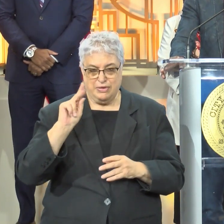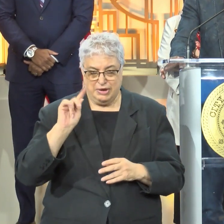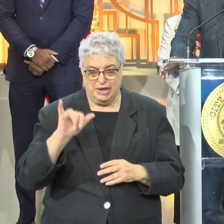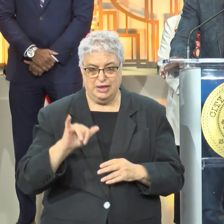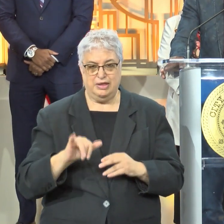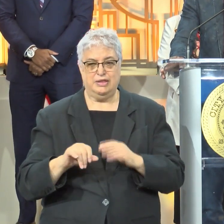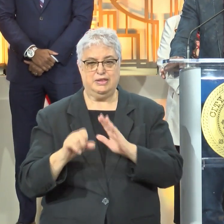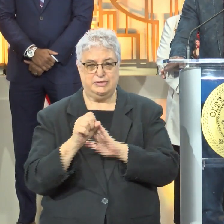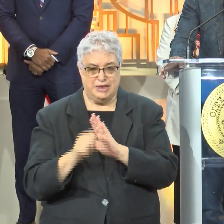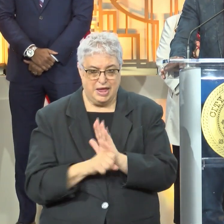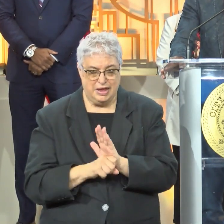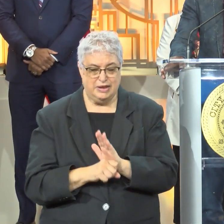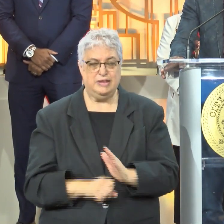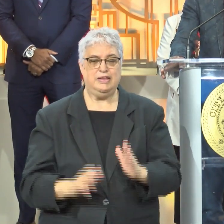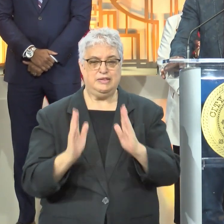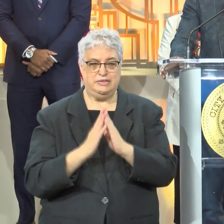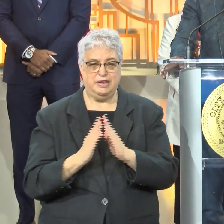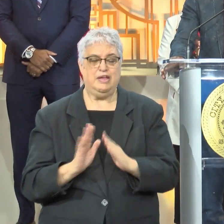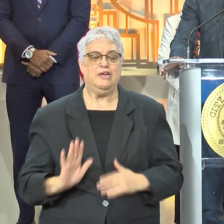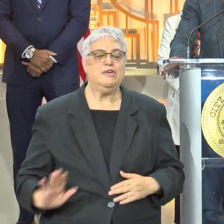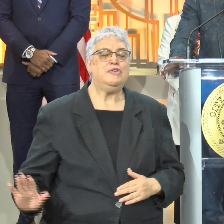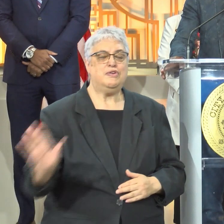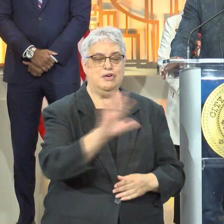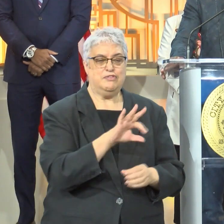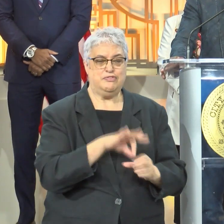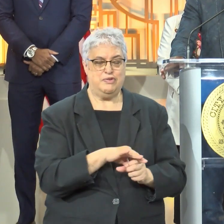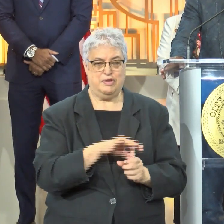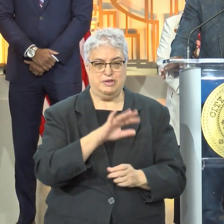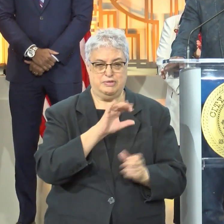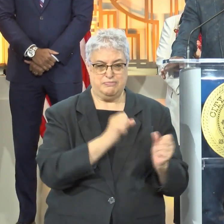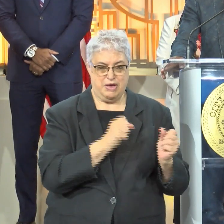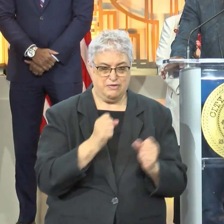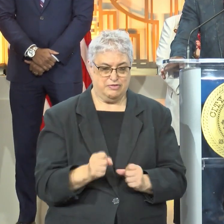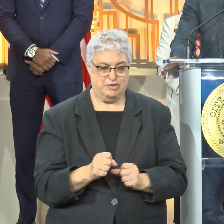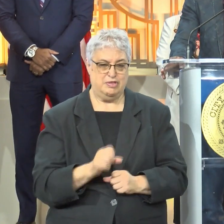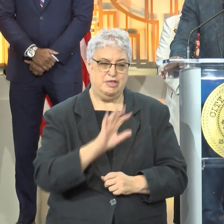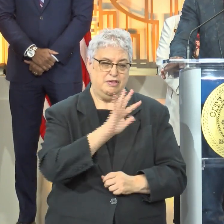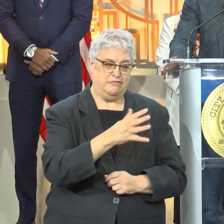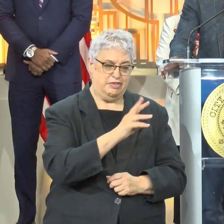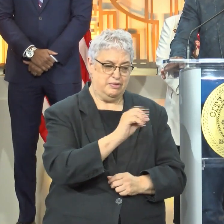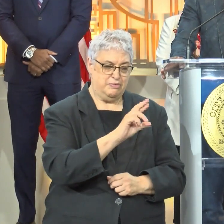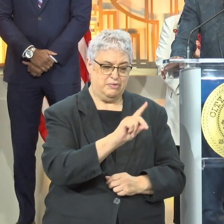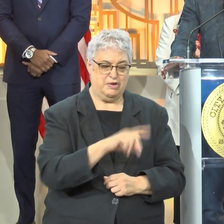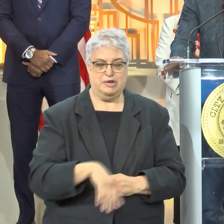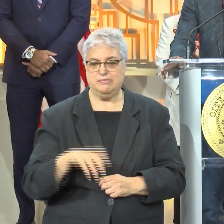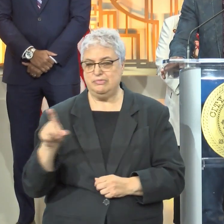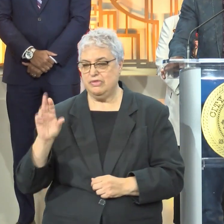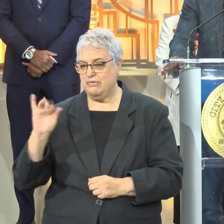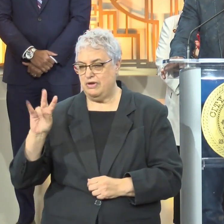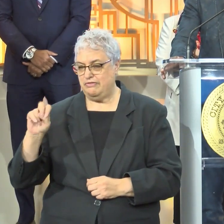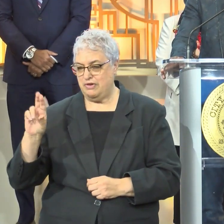that your vote is powerful, whether you're in Fifth Ward or River Oaks, whether you're in Acres Homes